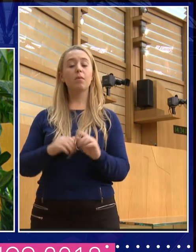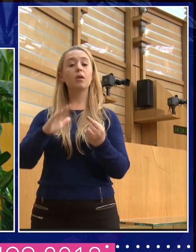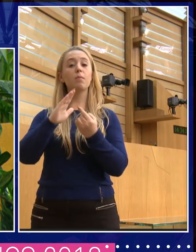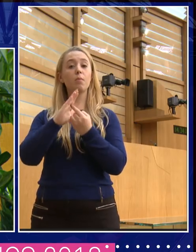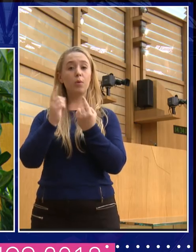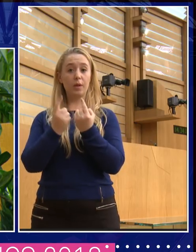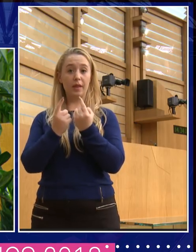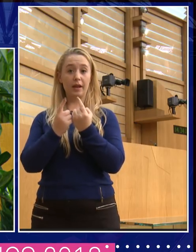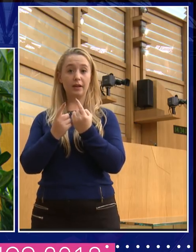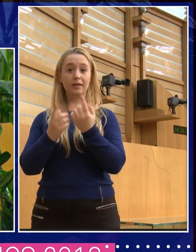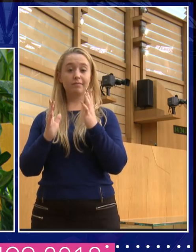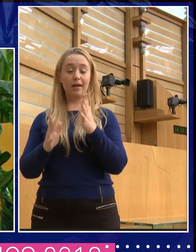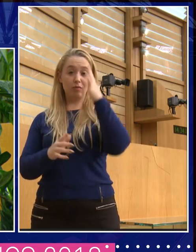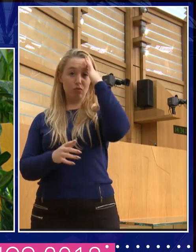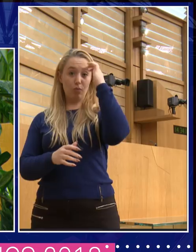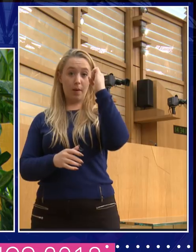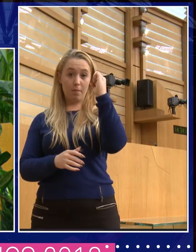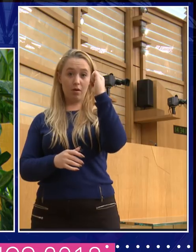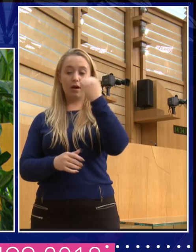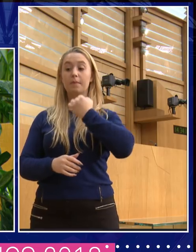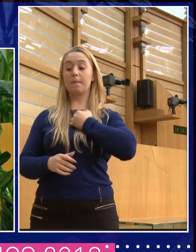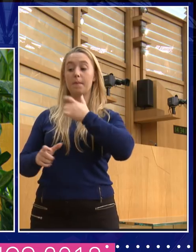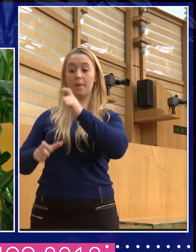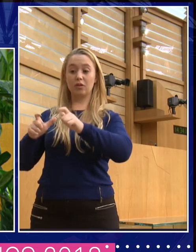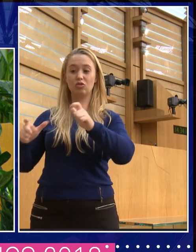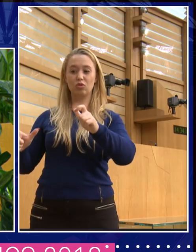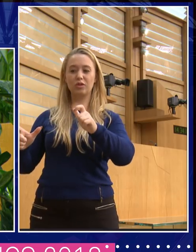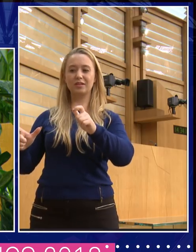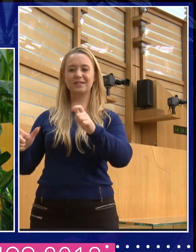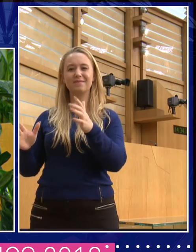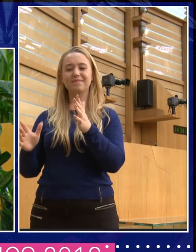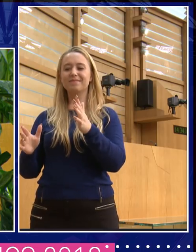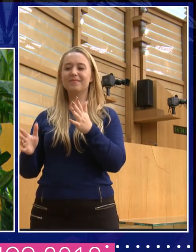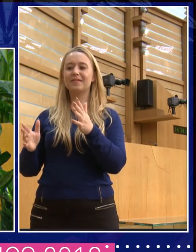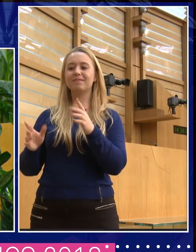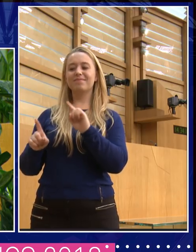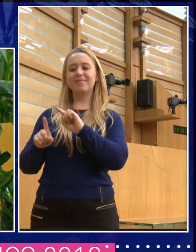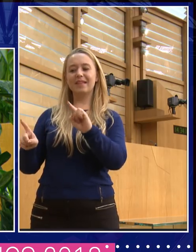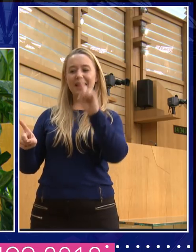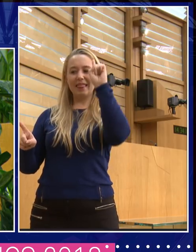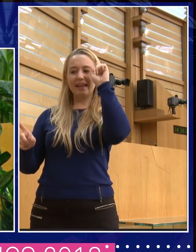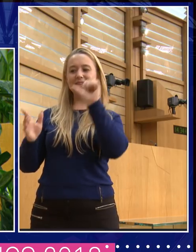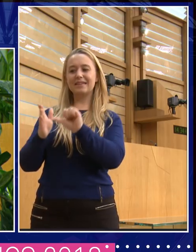realise, and this is what my students, I think, find very hard to kind of get their heads round.